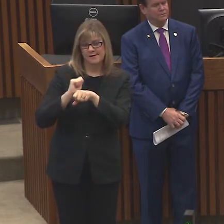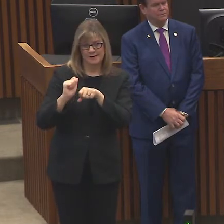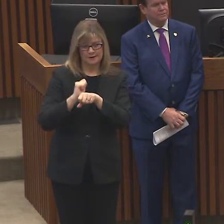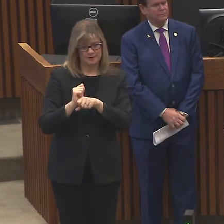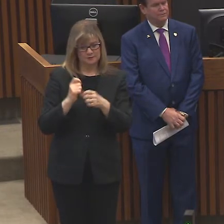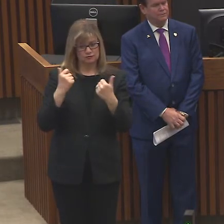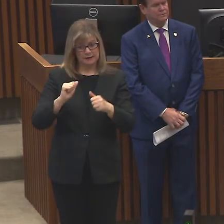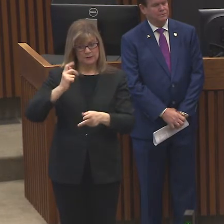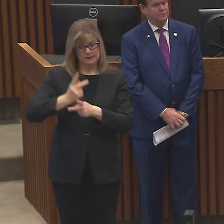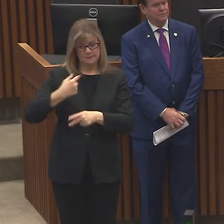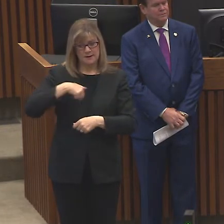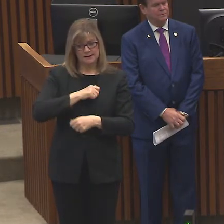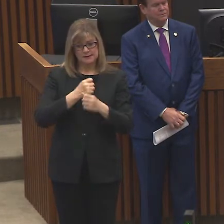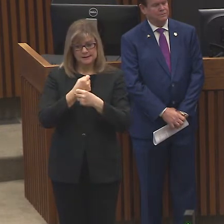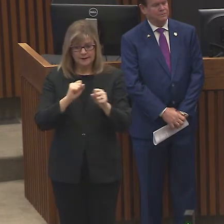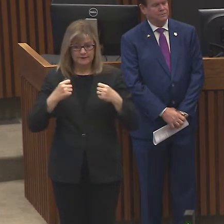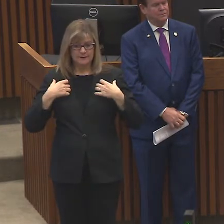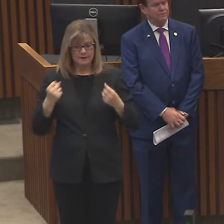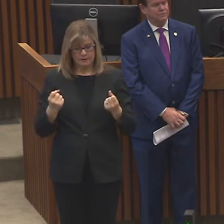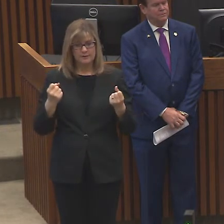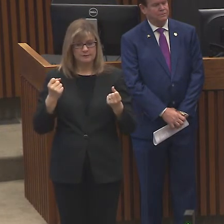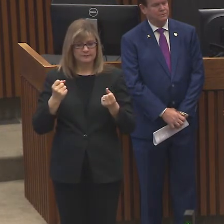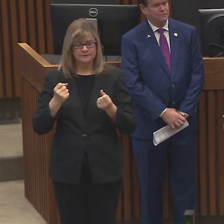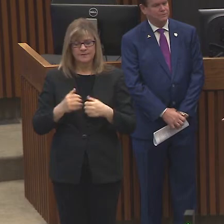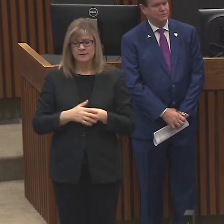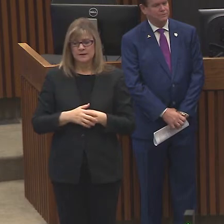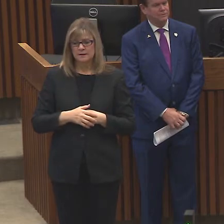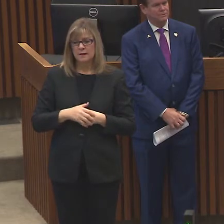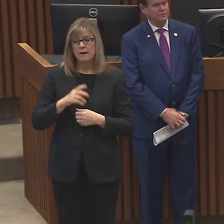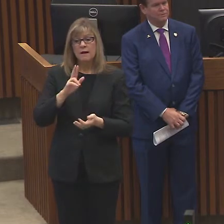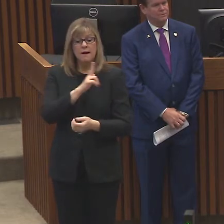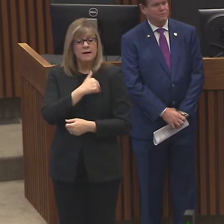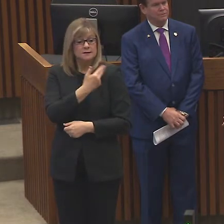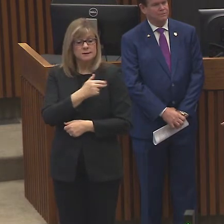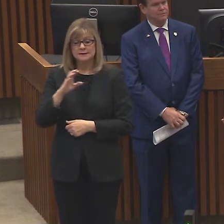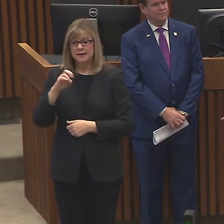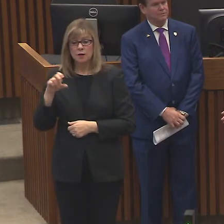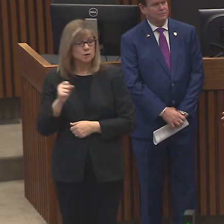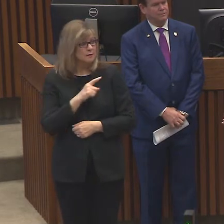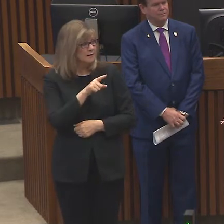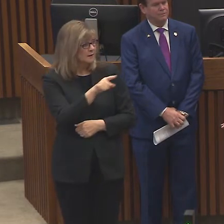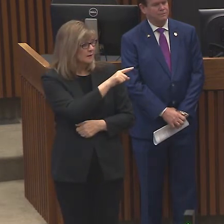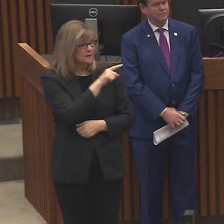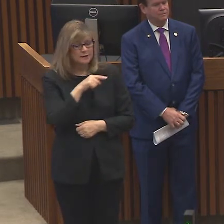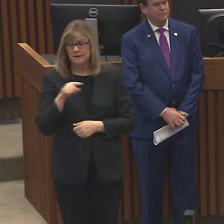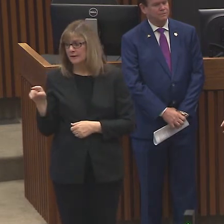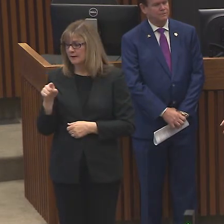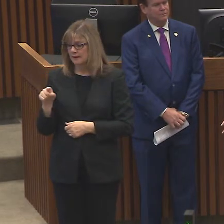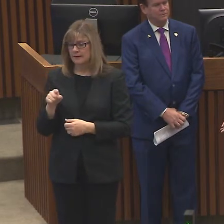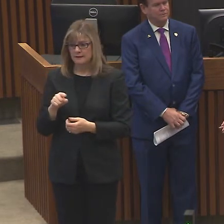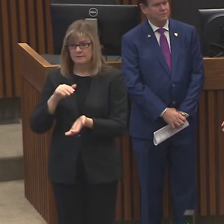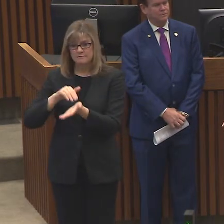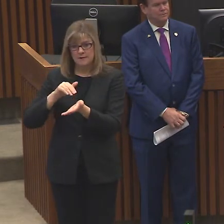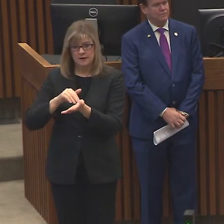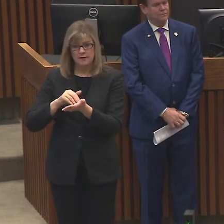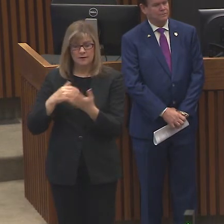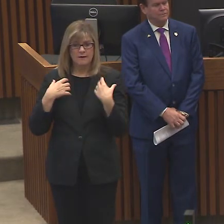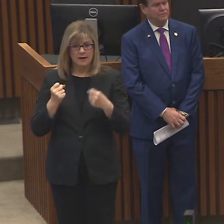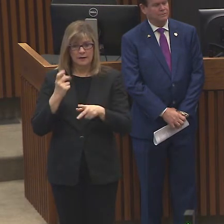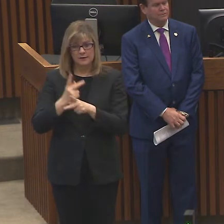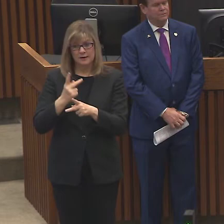healthy. I want to thank the hospital CEOs who are with us here and here and healthcare CEOs who we've been